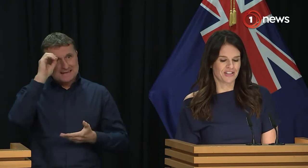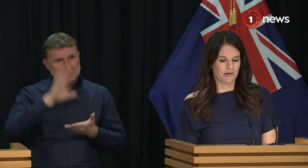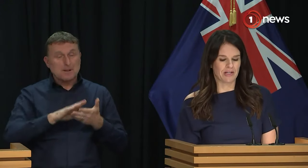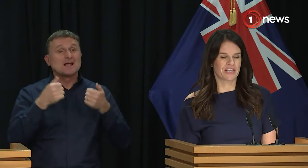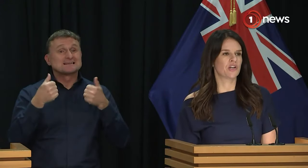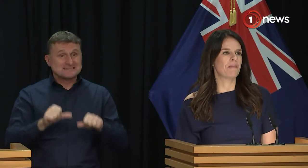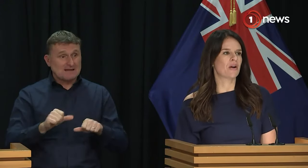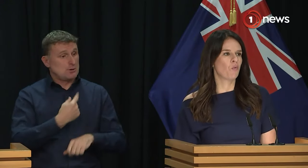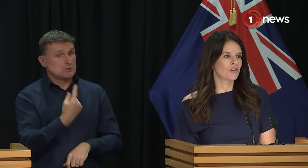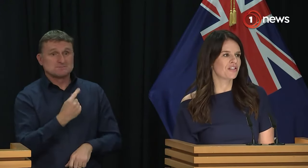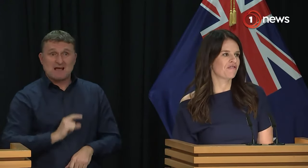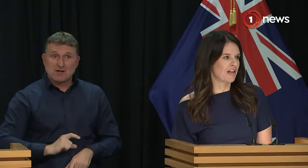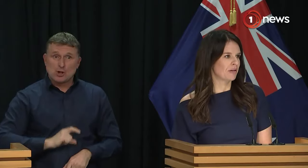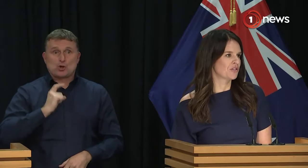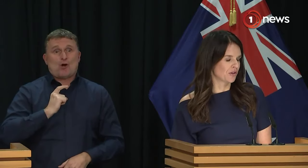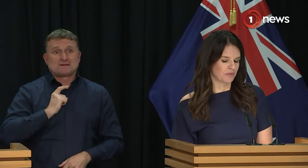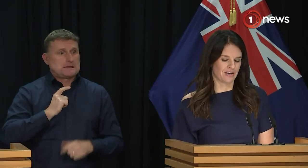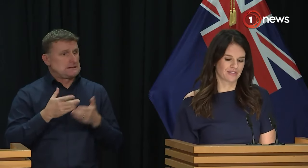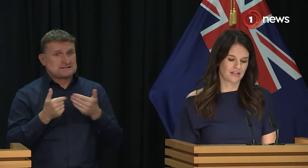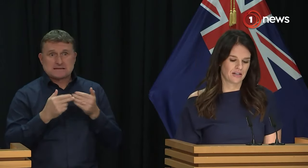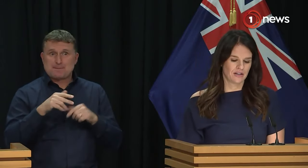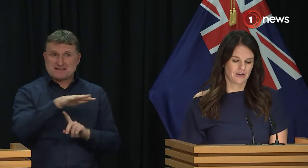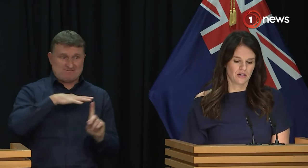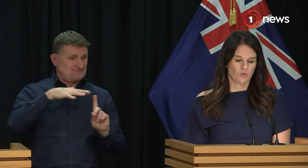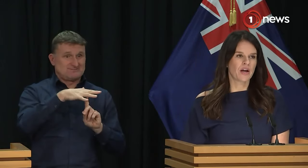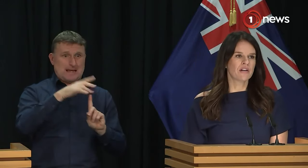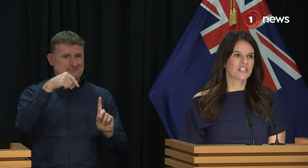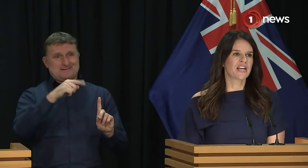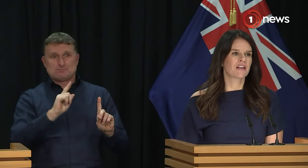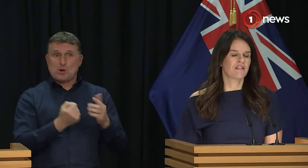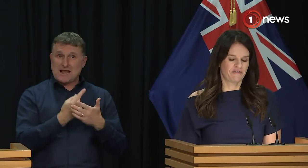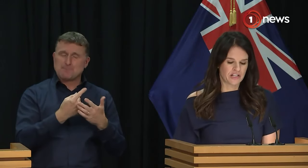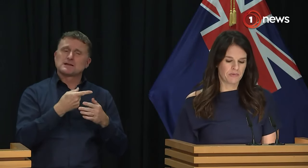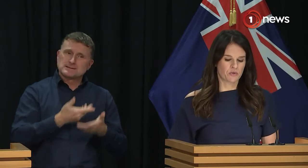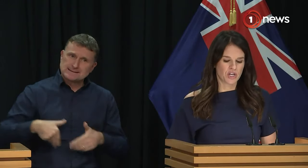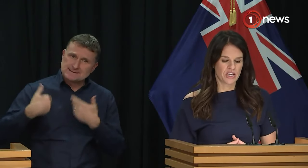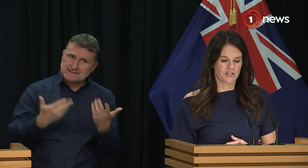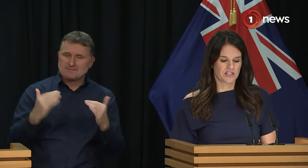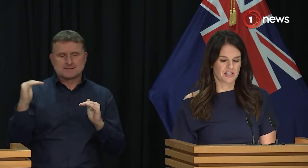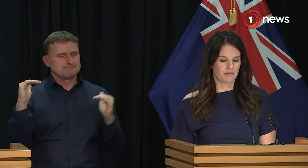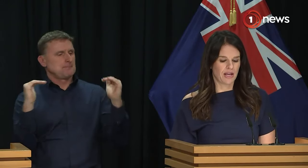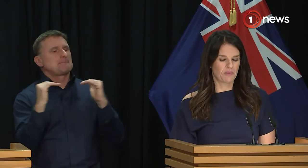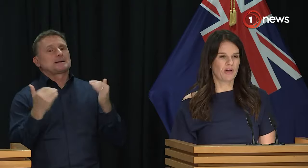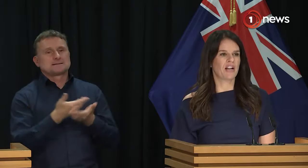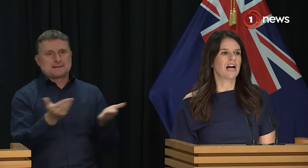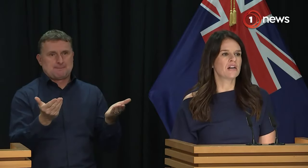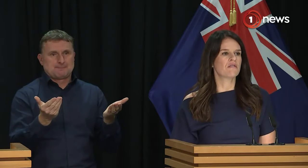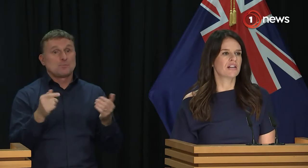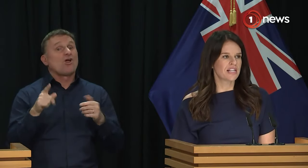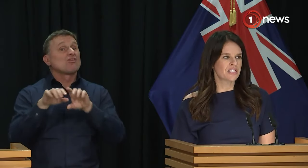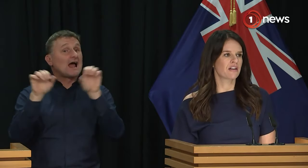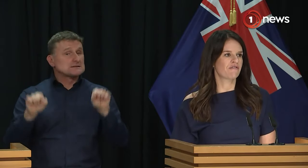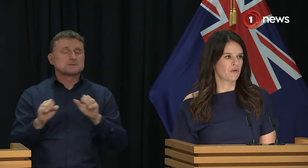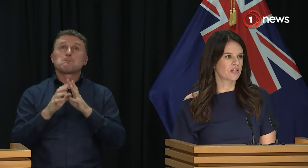confidence in their abilities no matter what their family circumstance. We are undertaking fundamental change in the system and will have an